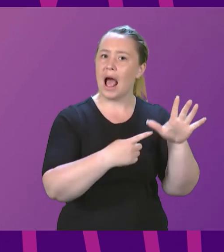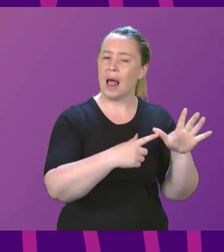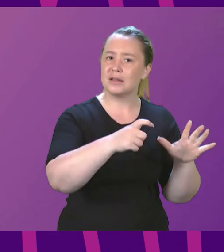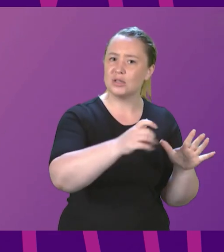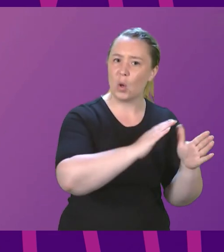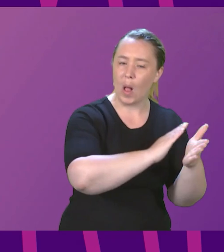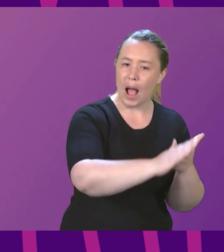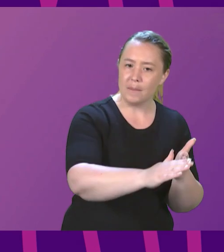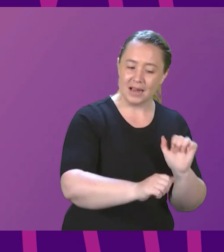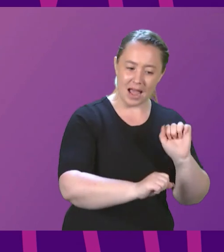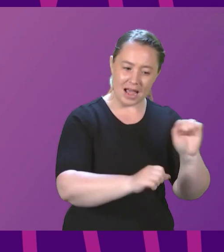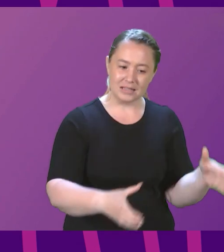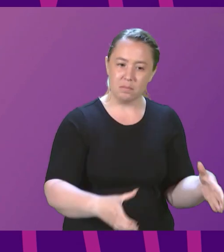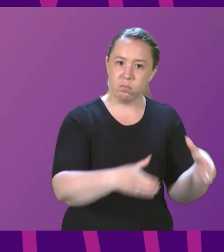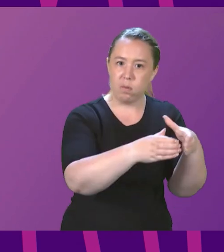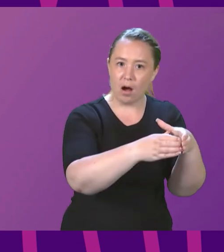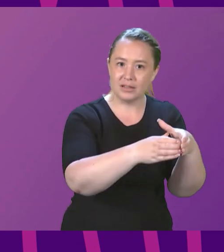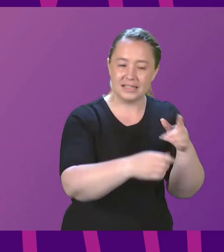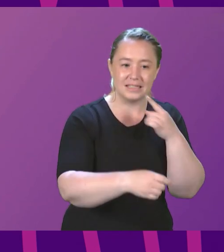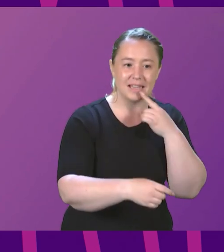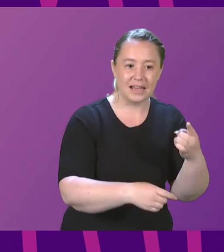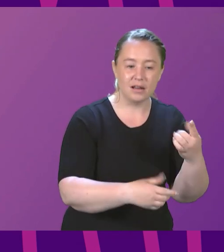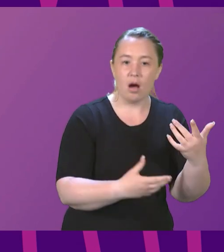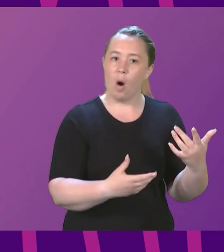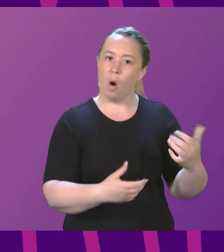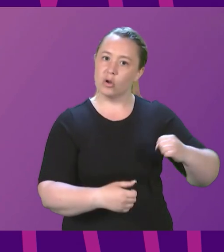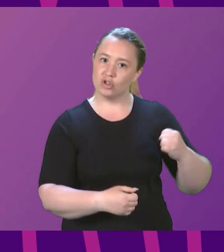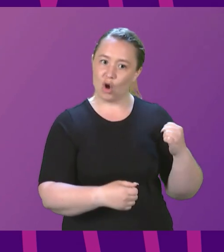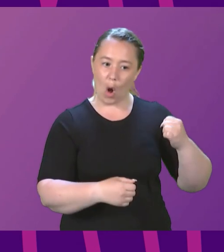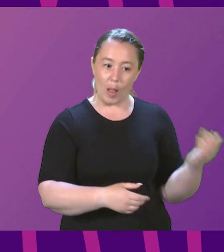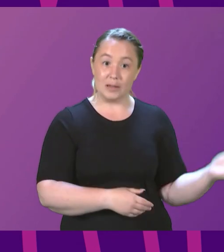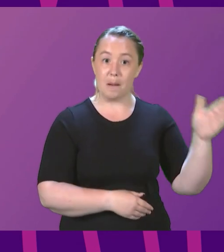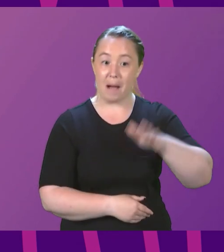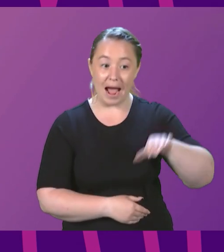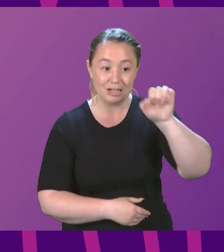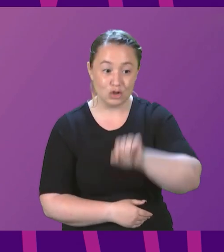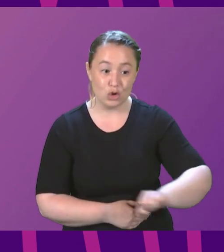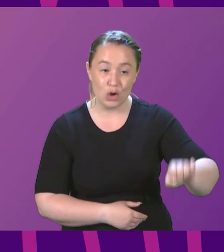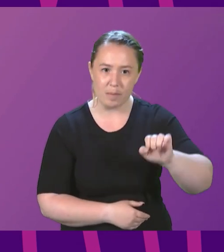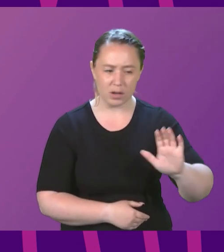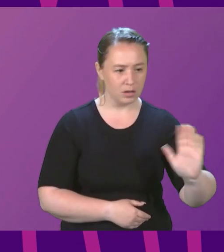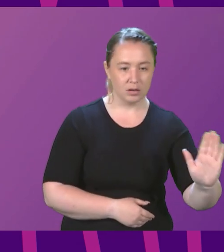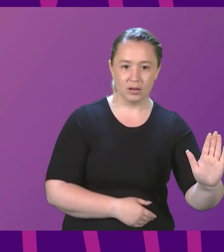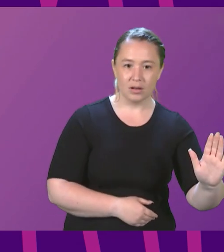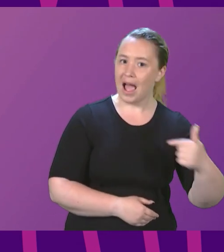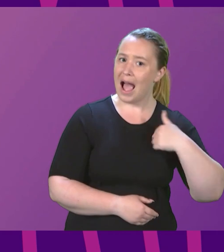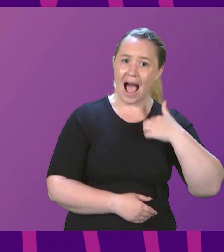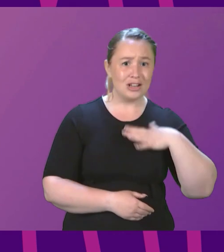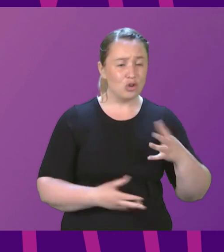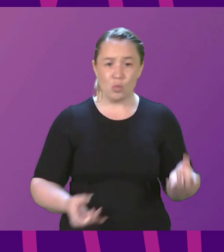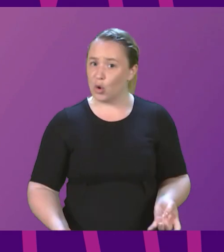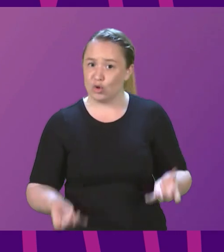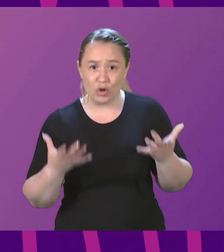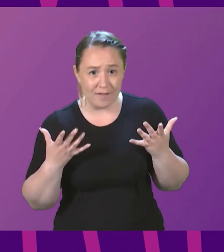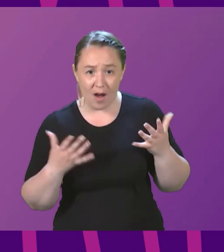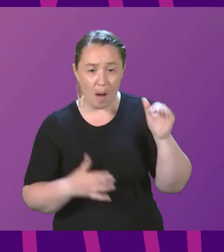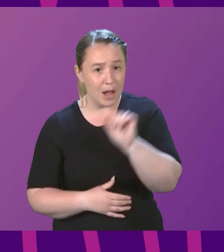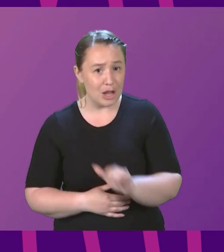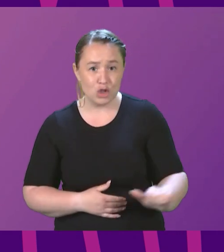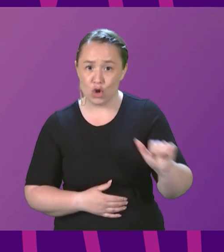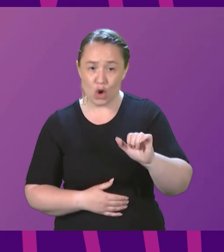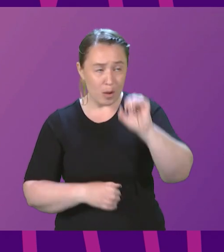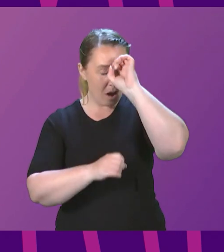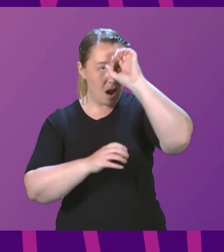longer even says that it would try to take Scotland back in to the European Union. Well, I don't want to give up on that European